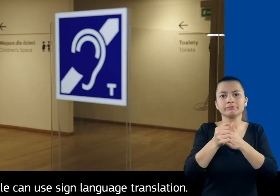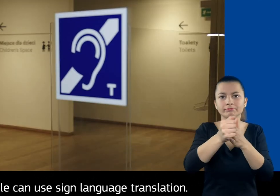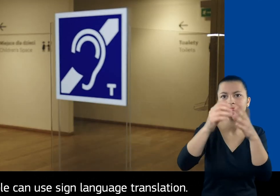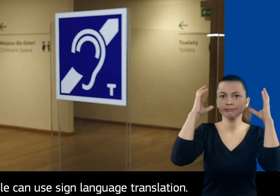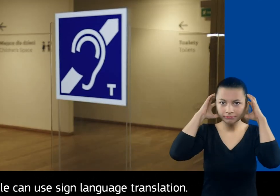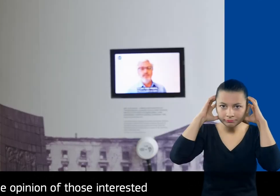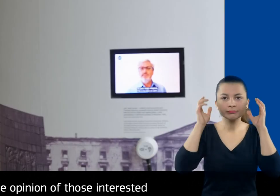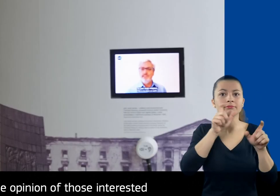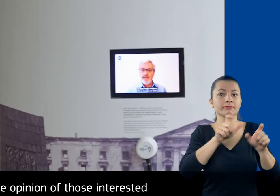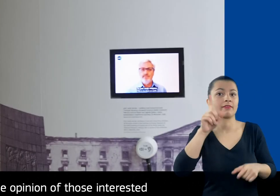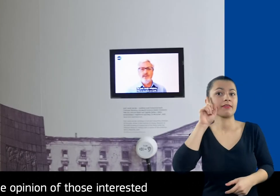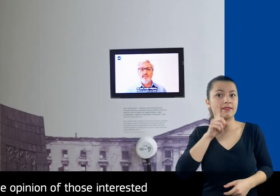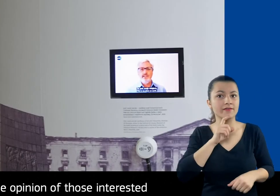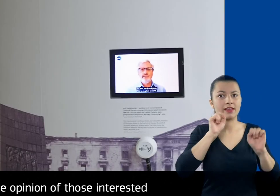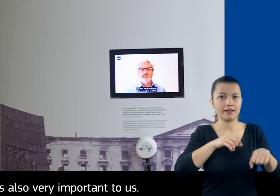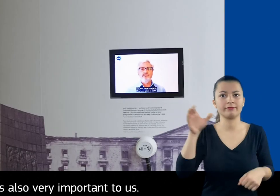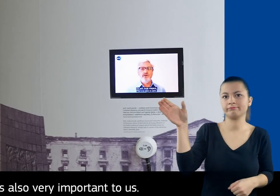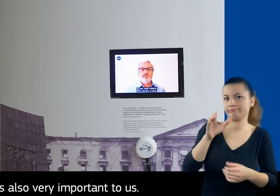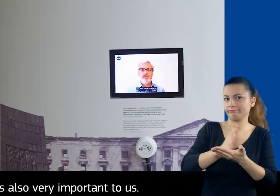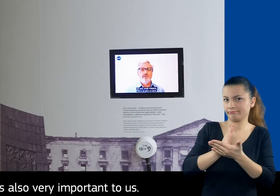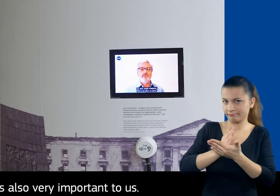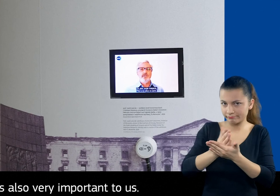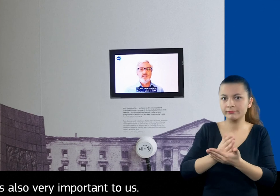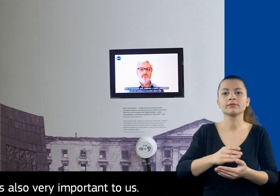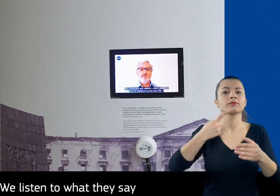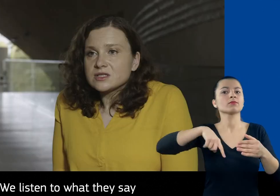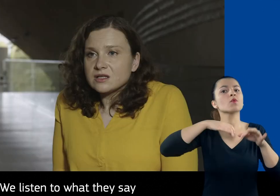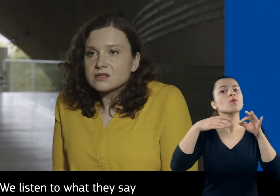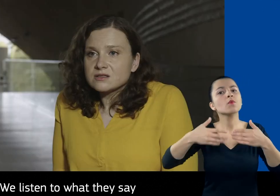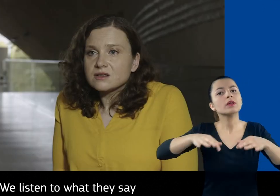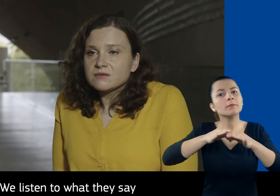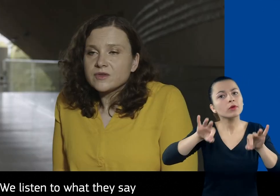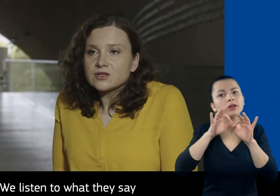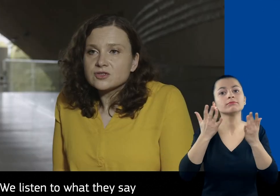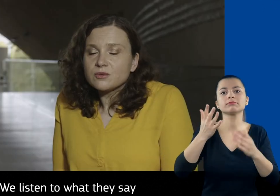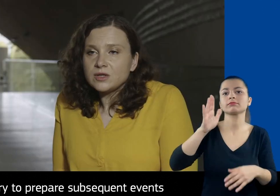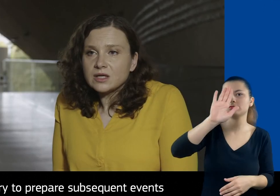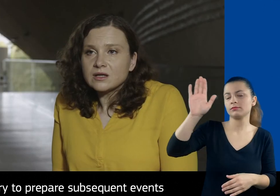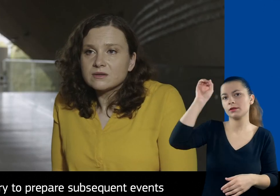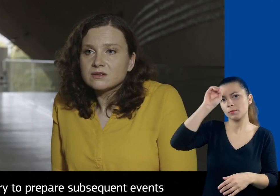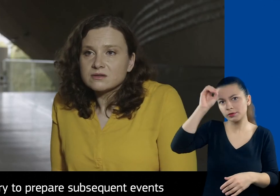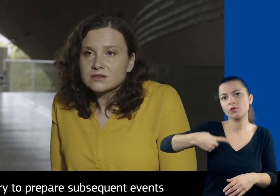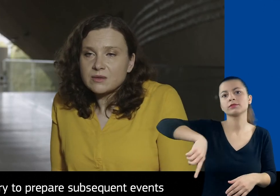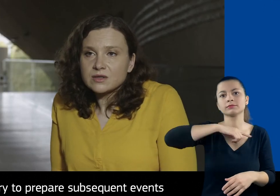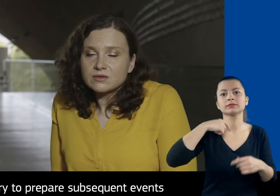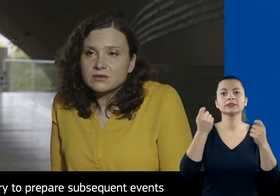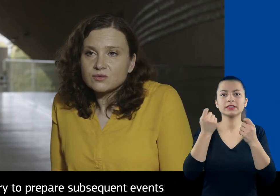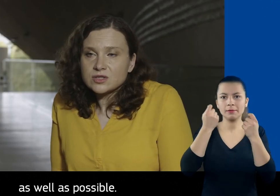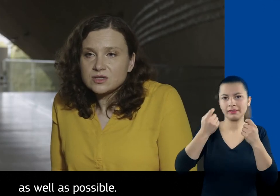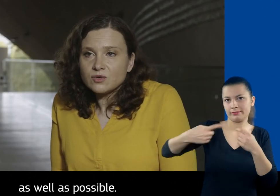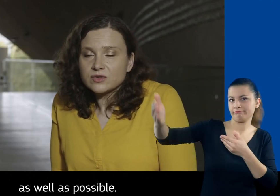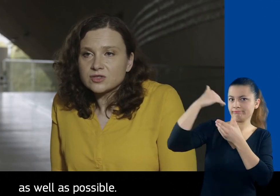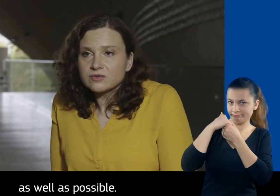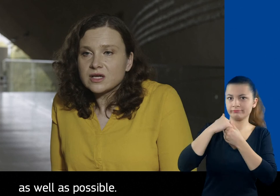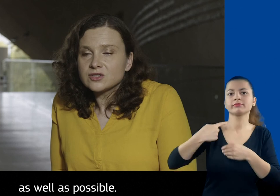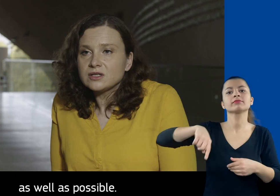translation. The opinion of those interested is also very important to us. We listen to what they say and try to prepare subsequent events